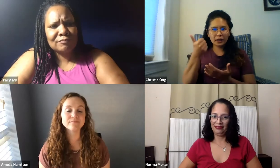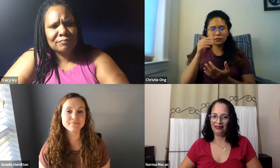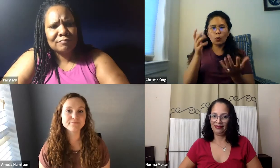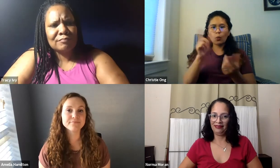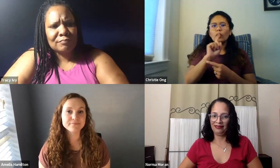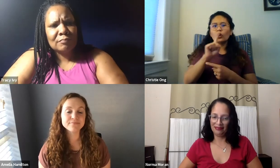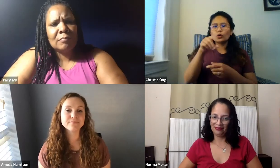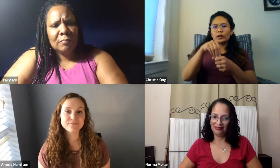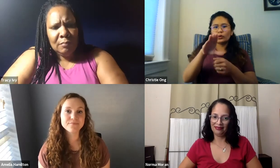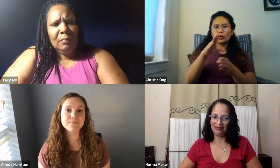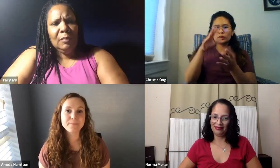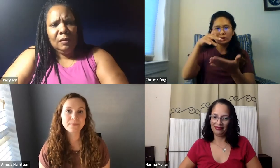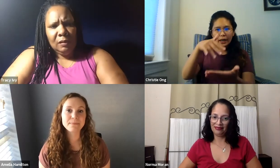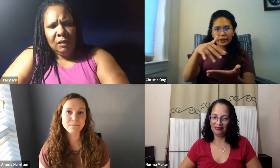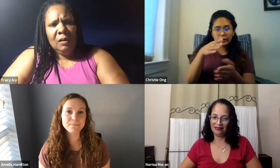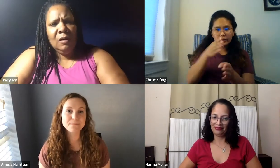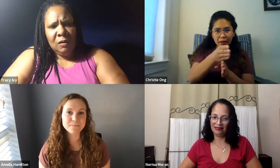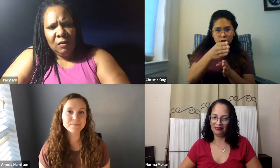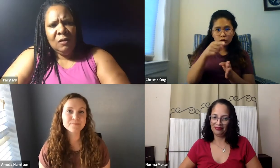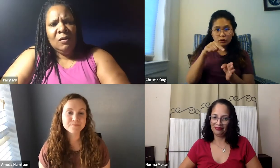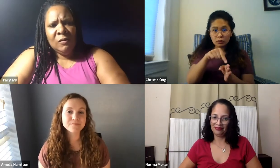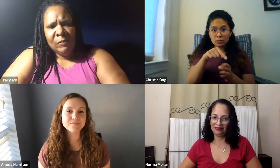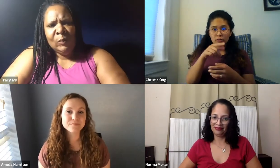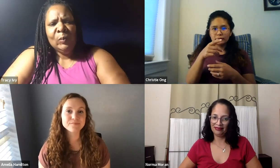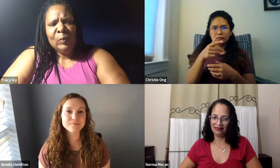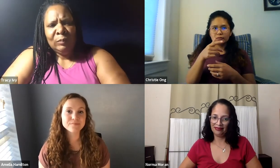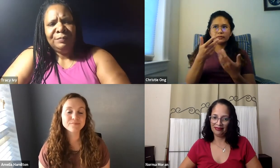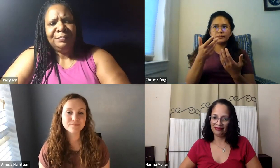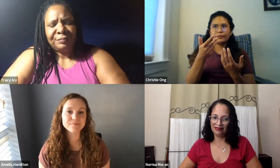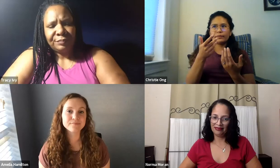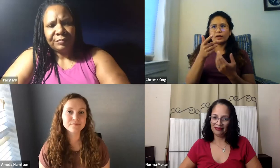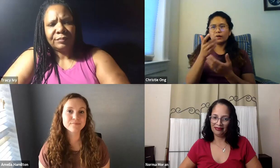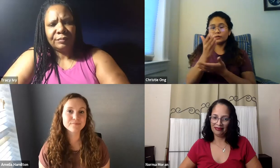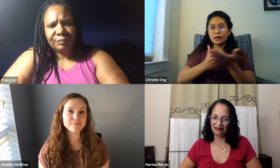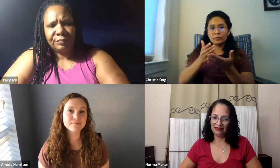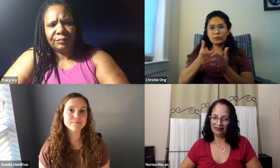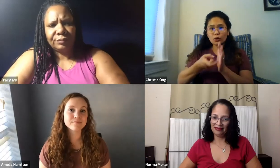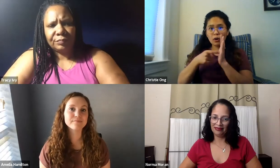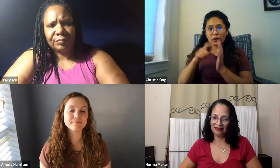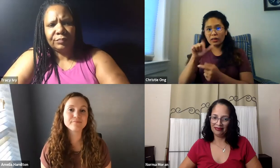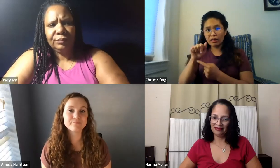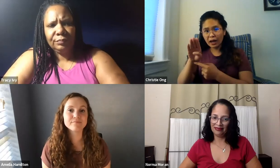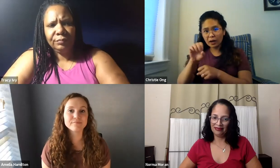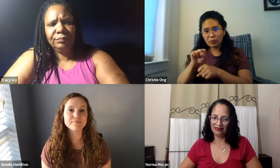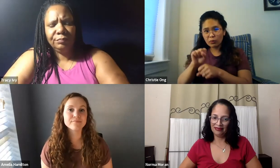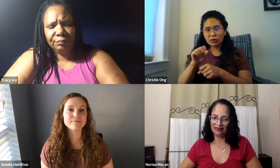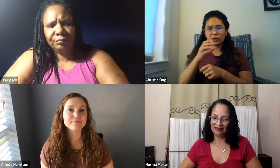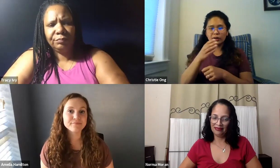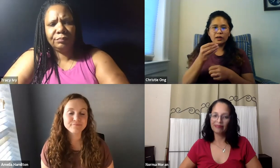is. We have international students who maybe it won't be safe for them to come back. We have other majors that require